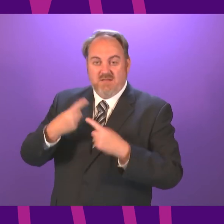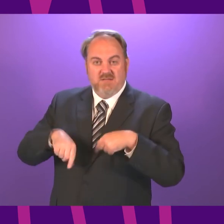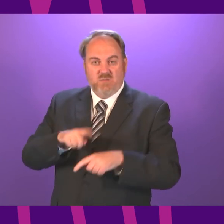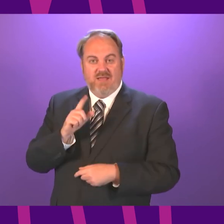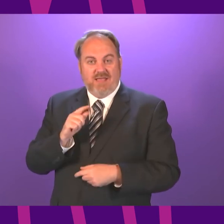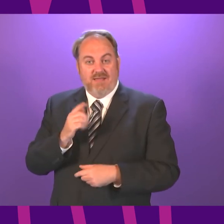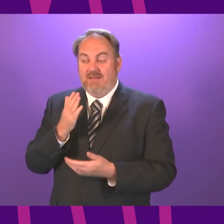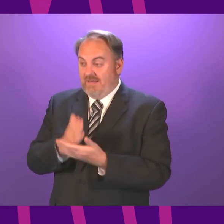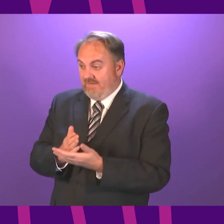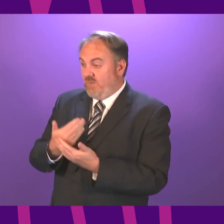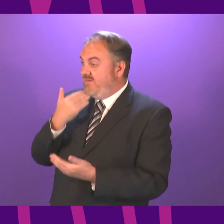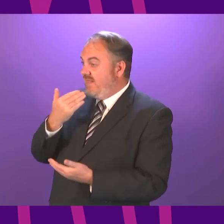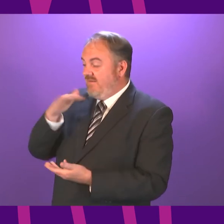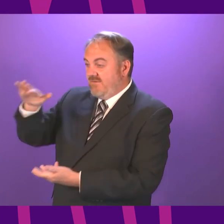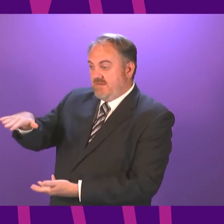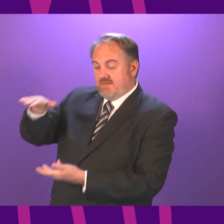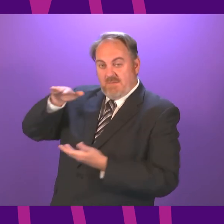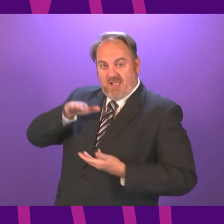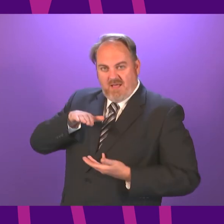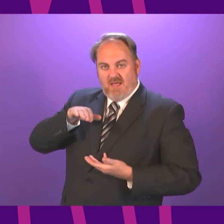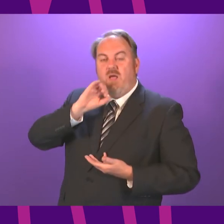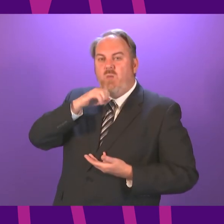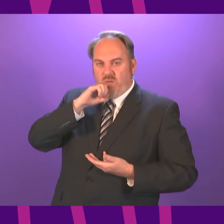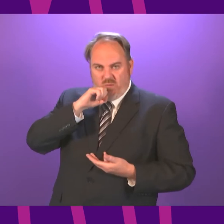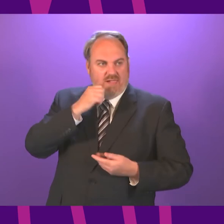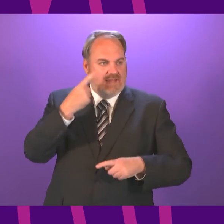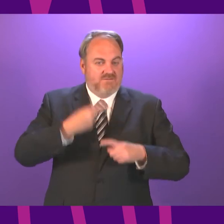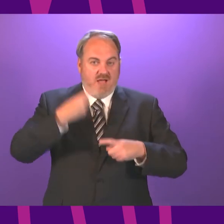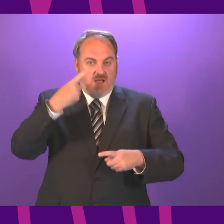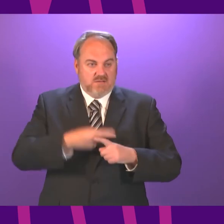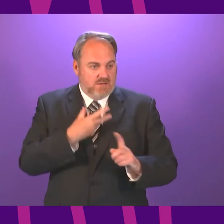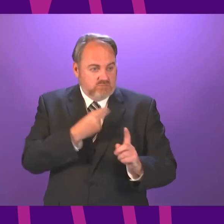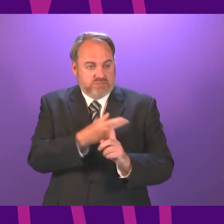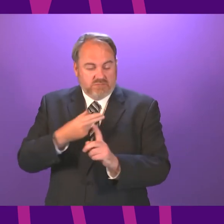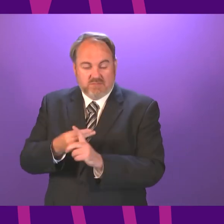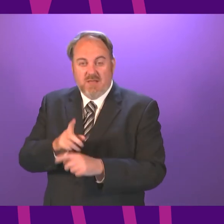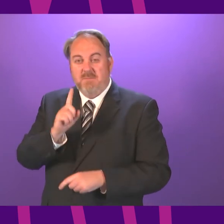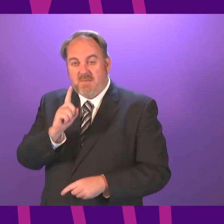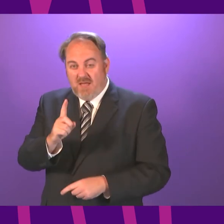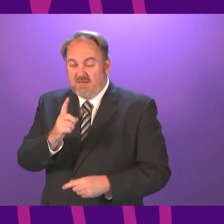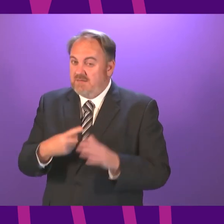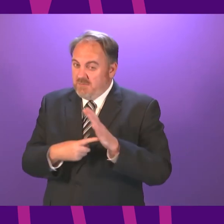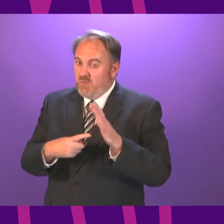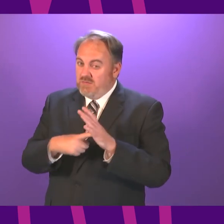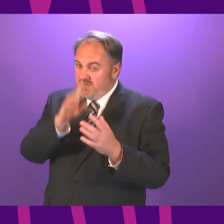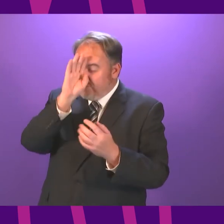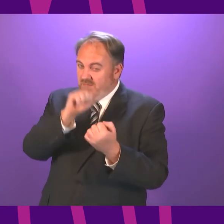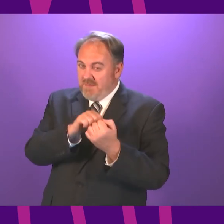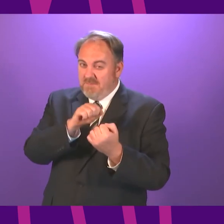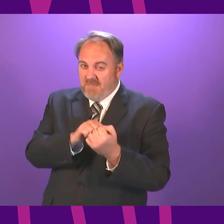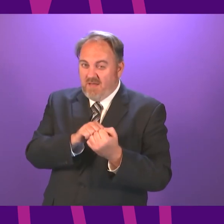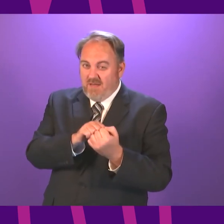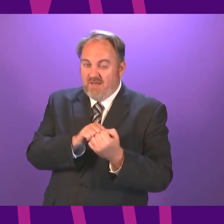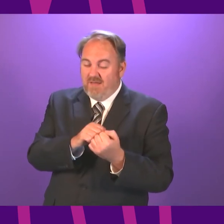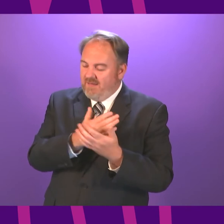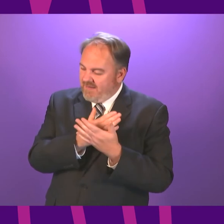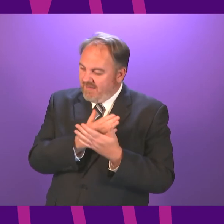supplies allow it, we will accelerate further. But there is one important caveat in that that has to be understood,